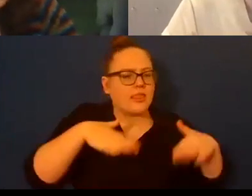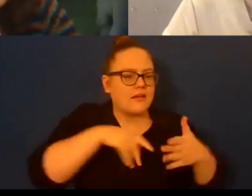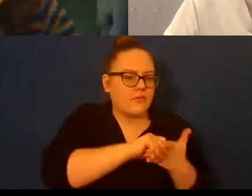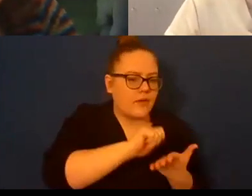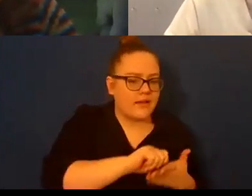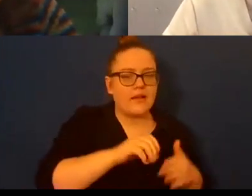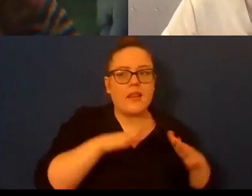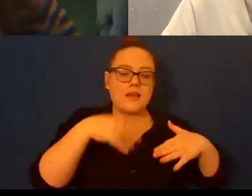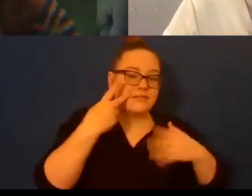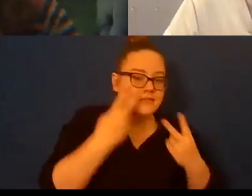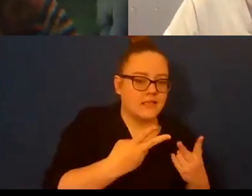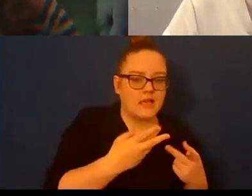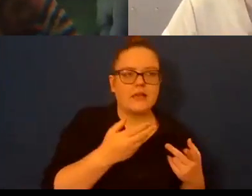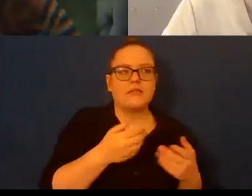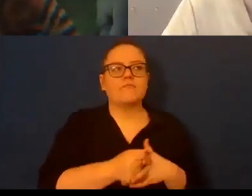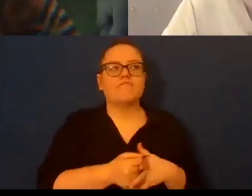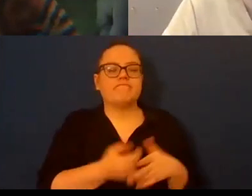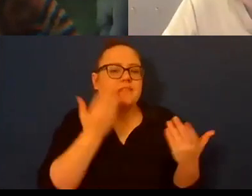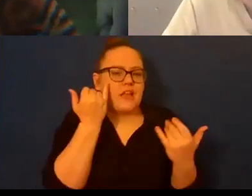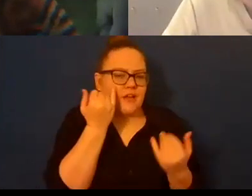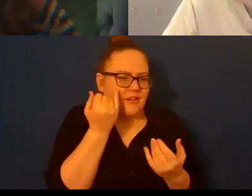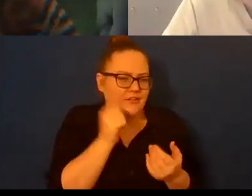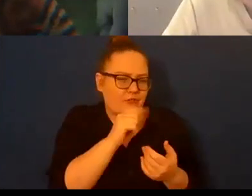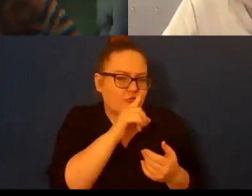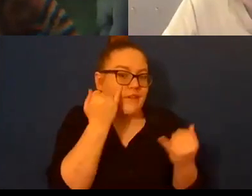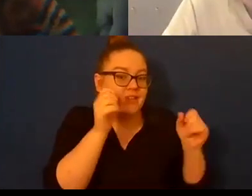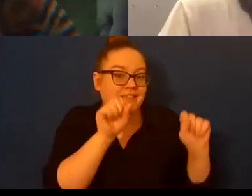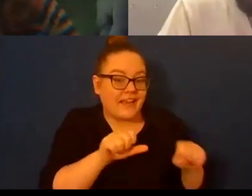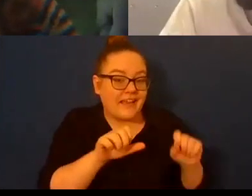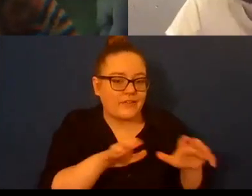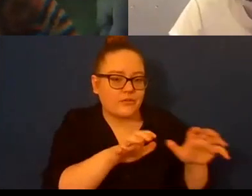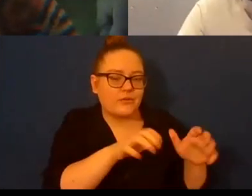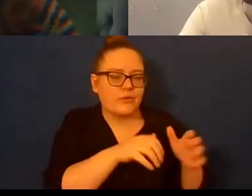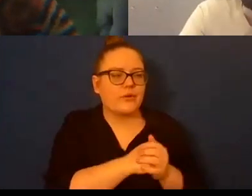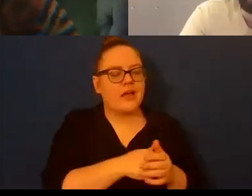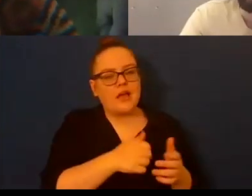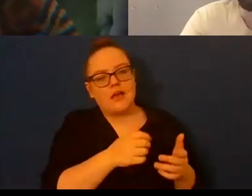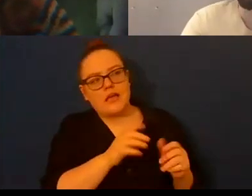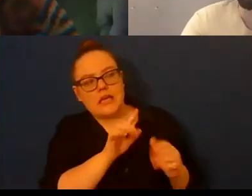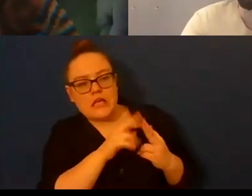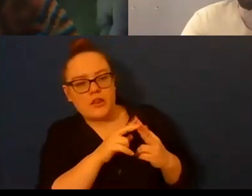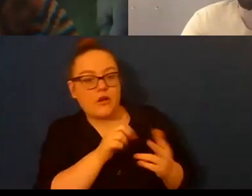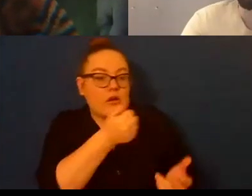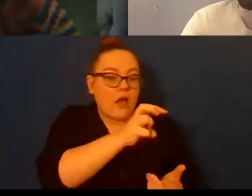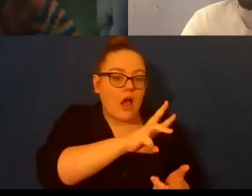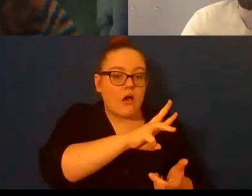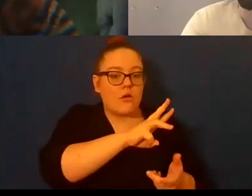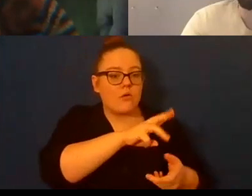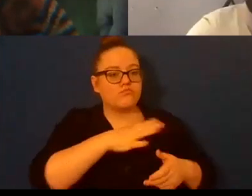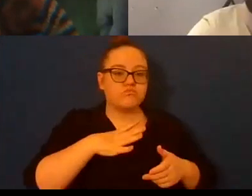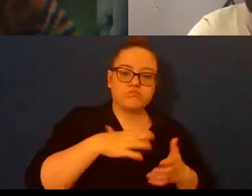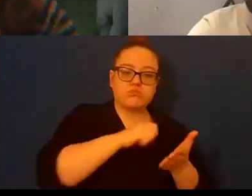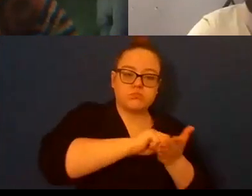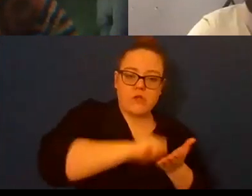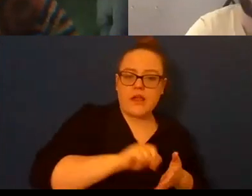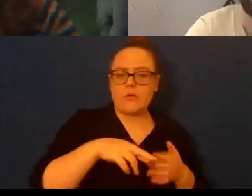it's technically or emotionally like you're trying to do work that scares you um and once I felt like other people were invested in it it